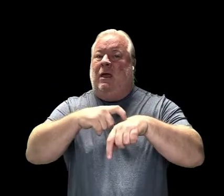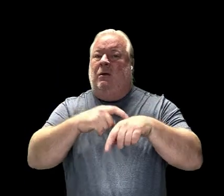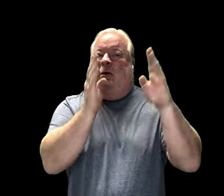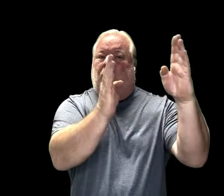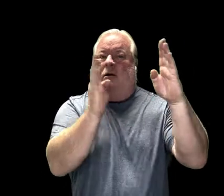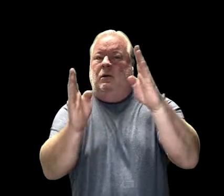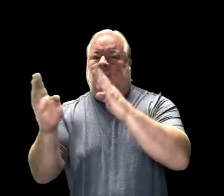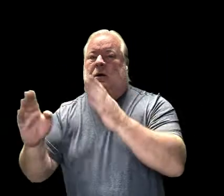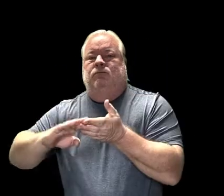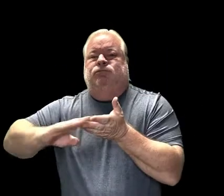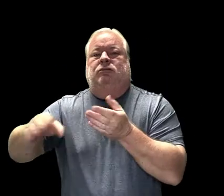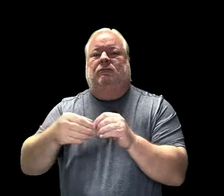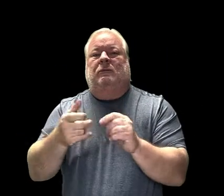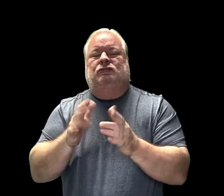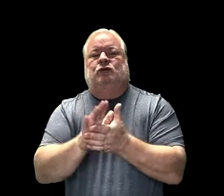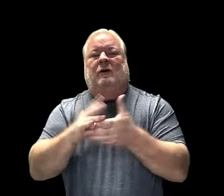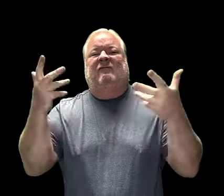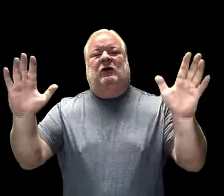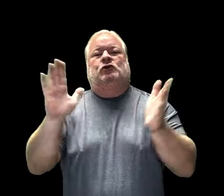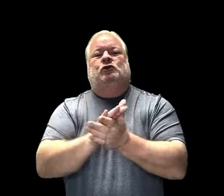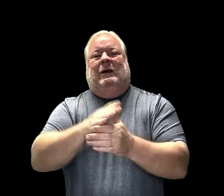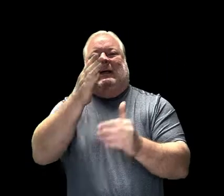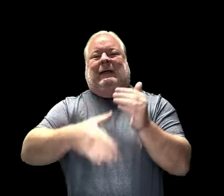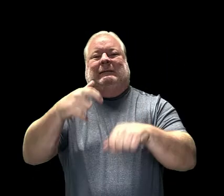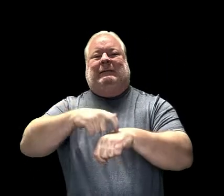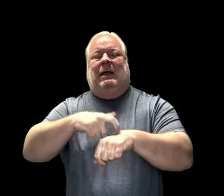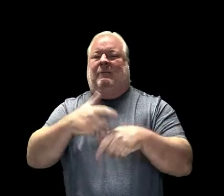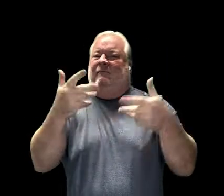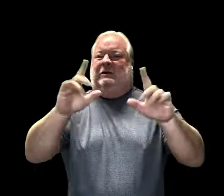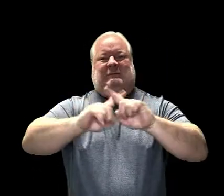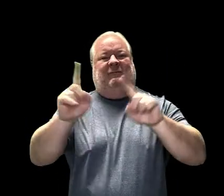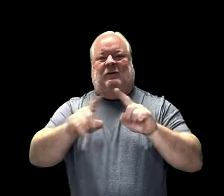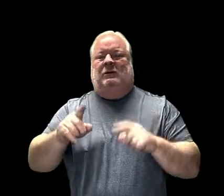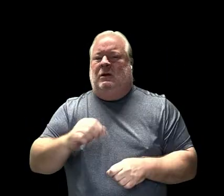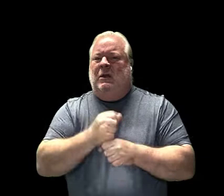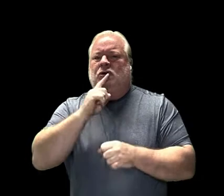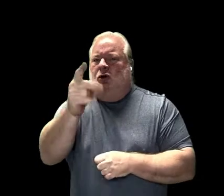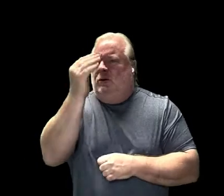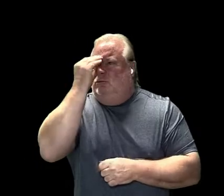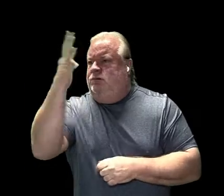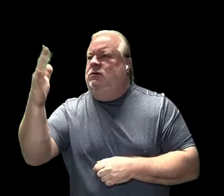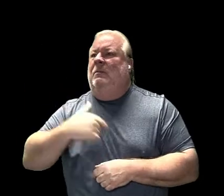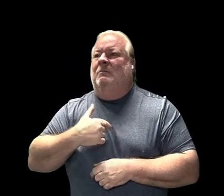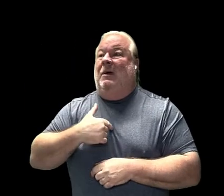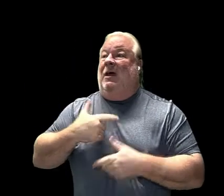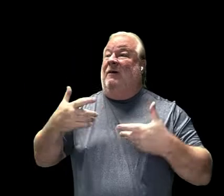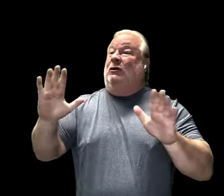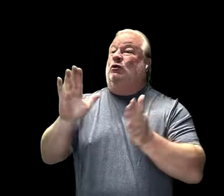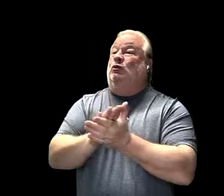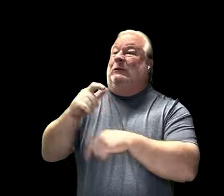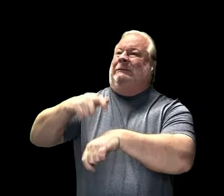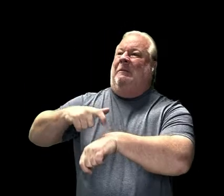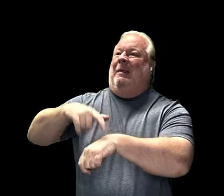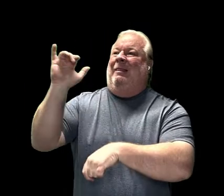times. Make sure that you know who's picking you up and make sure they know what time you will be dismissed.